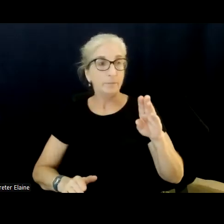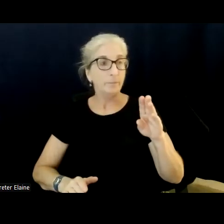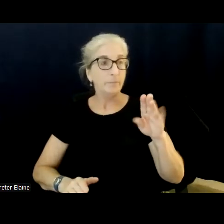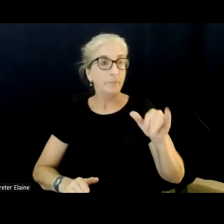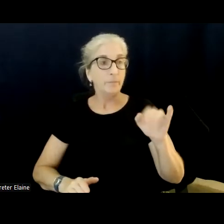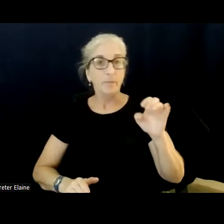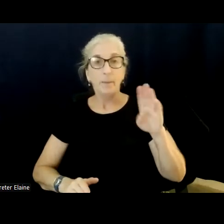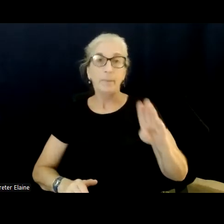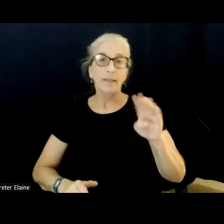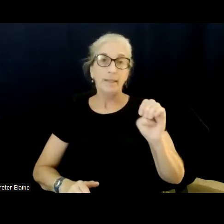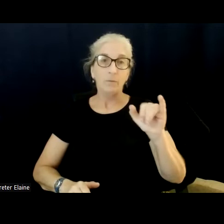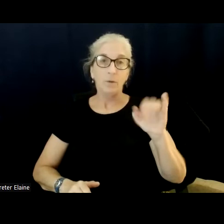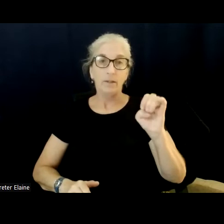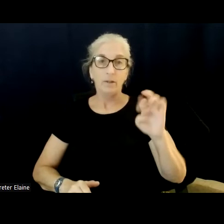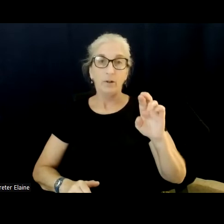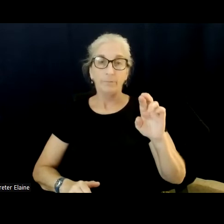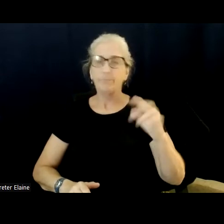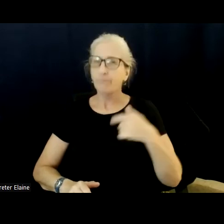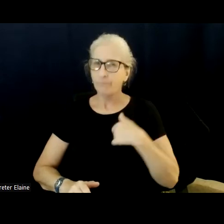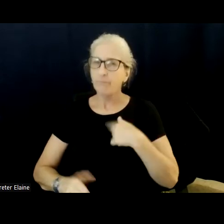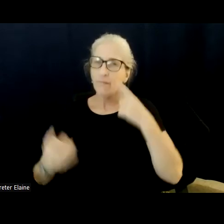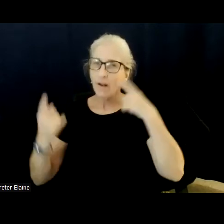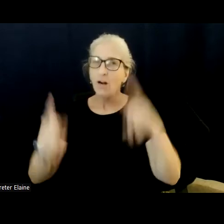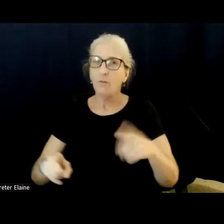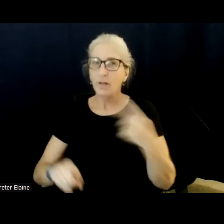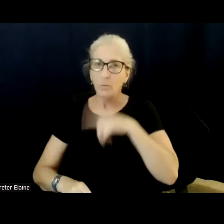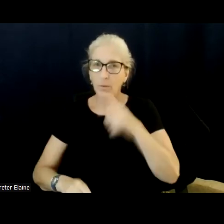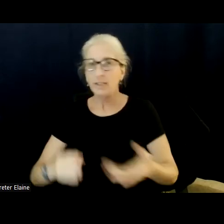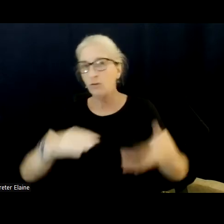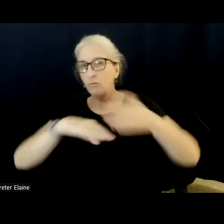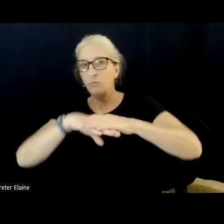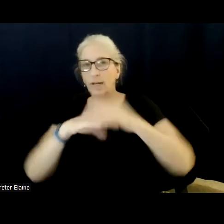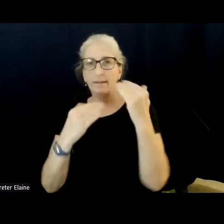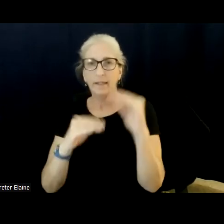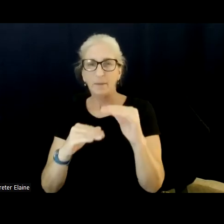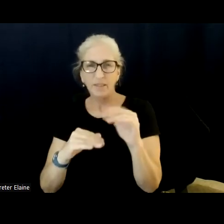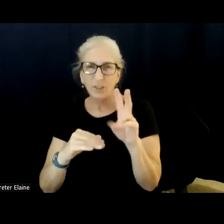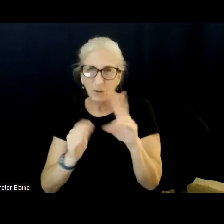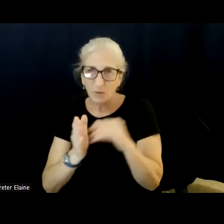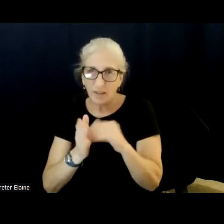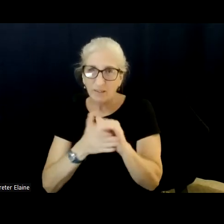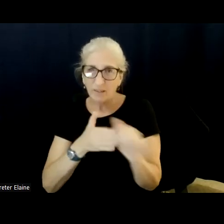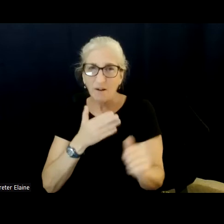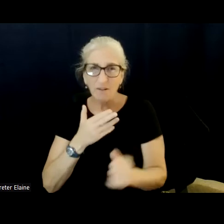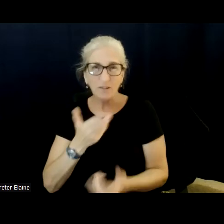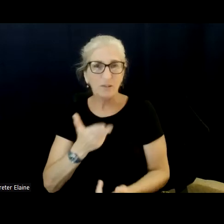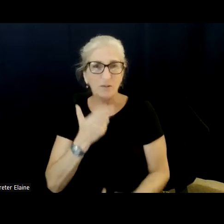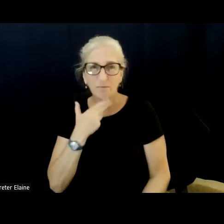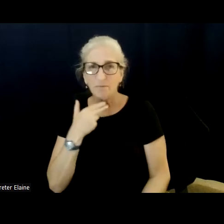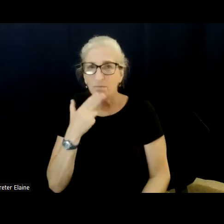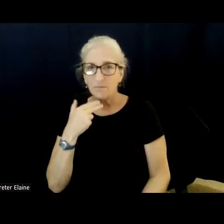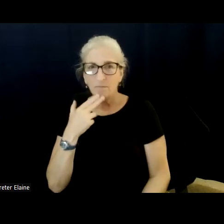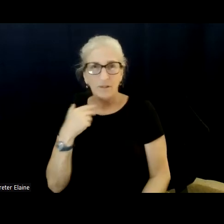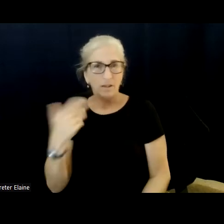say ditto. You absolutely need to raise these limits. Yeah, $2,000, when you figure for many